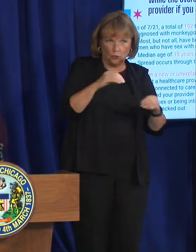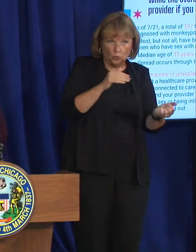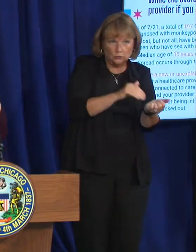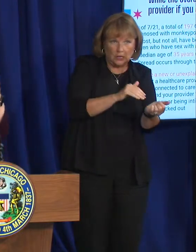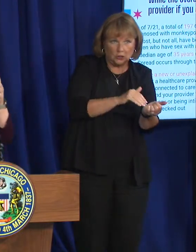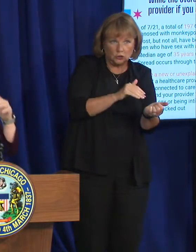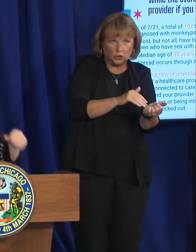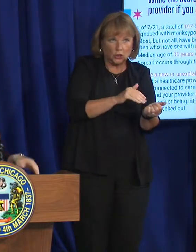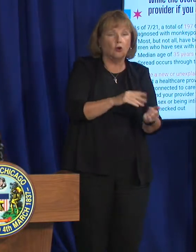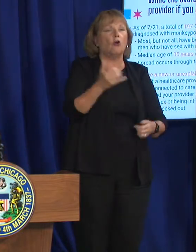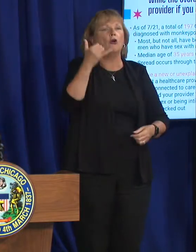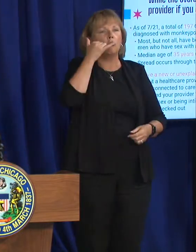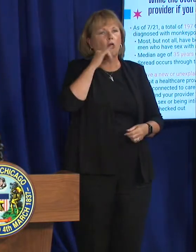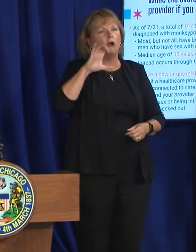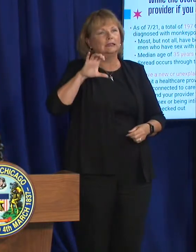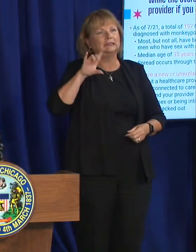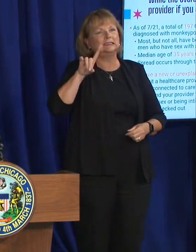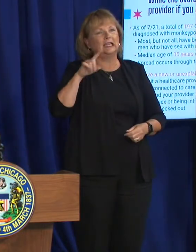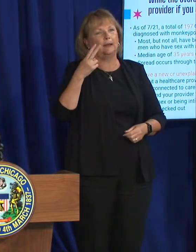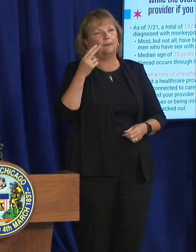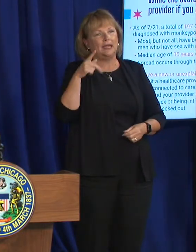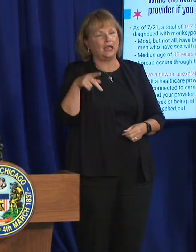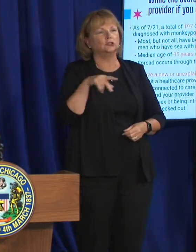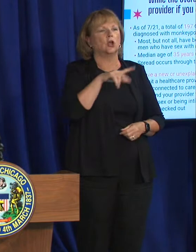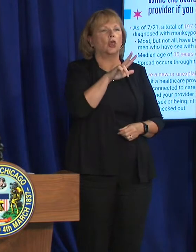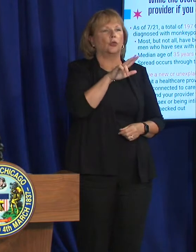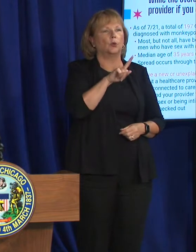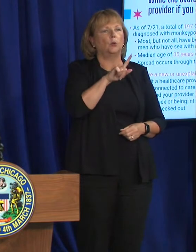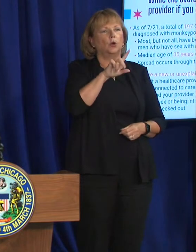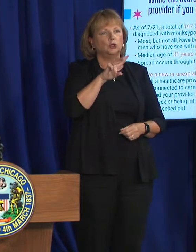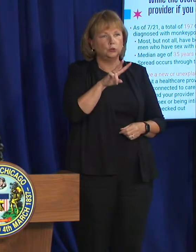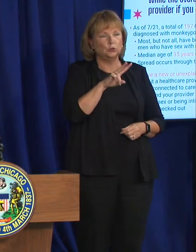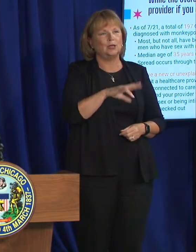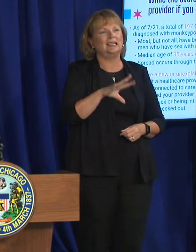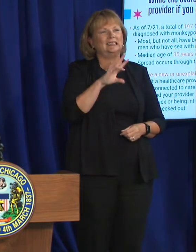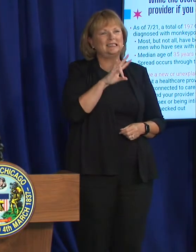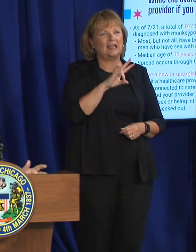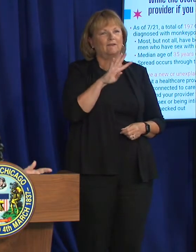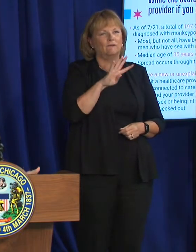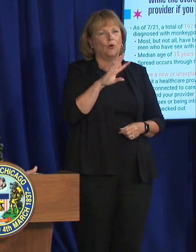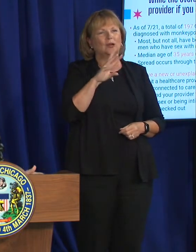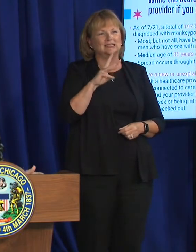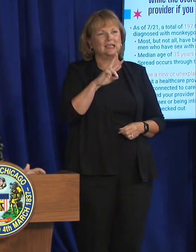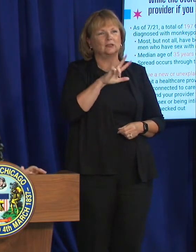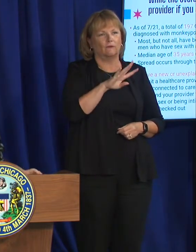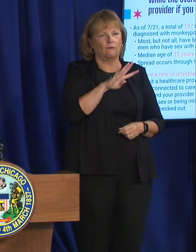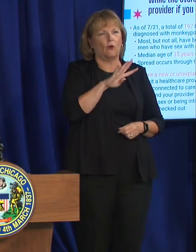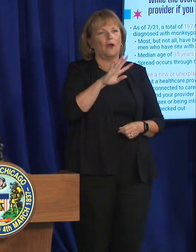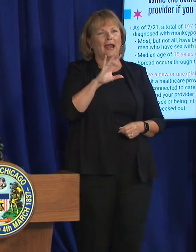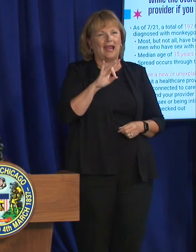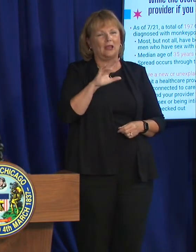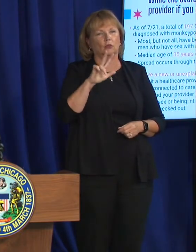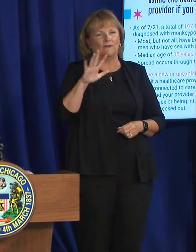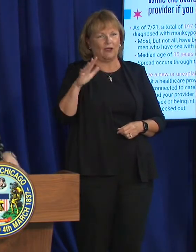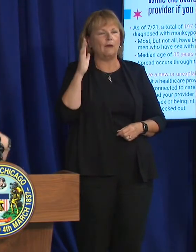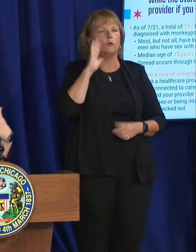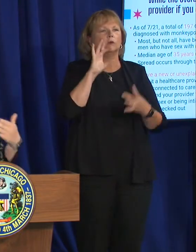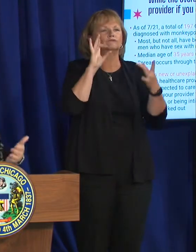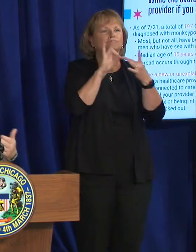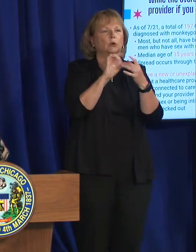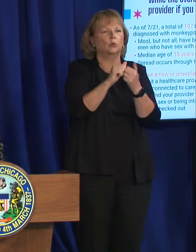provider, you can call CDPH at 312-746-4835. We will get you connected to care.